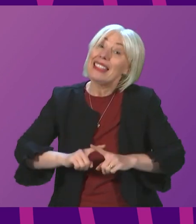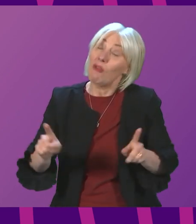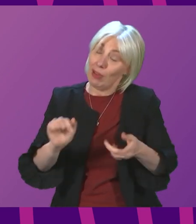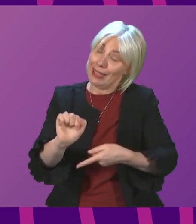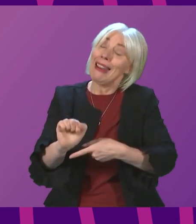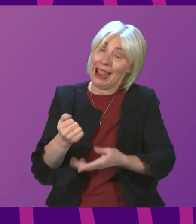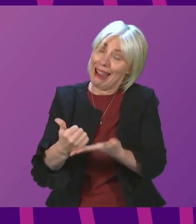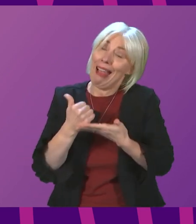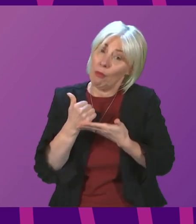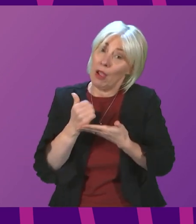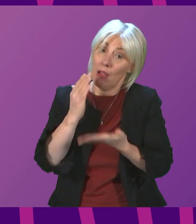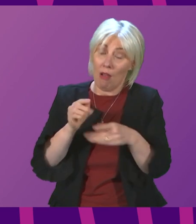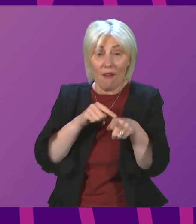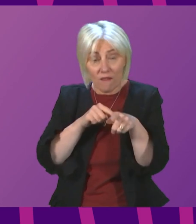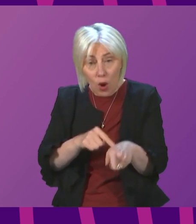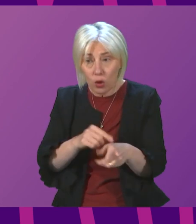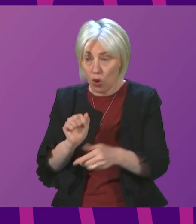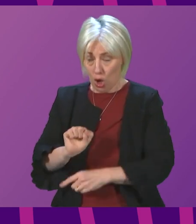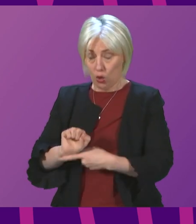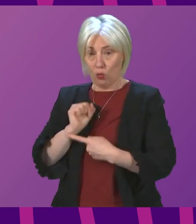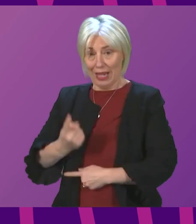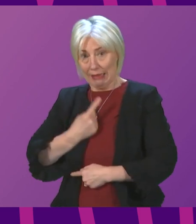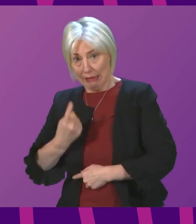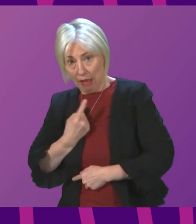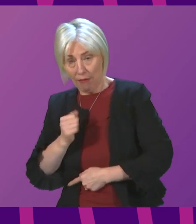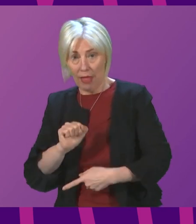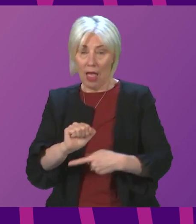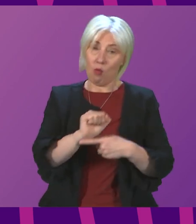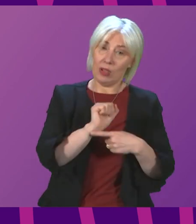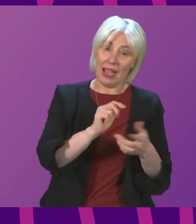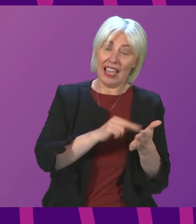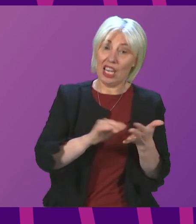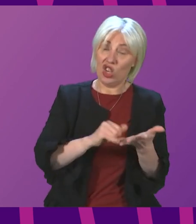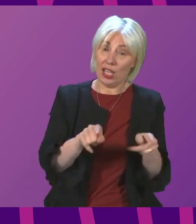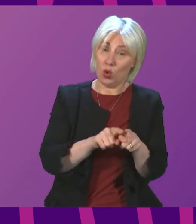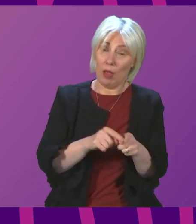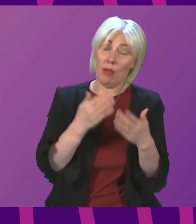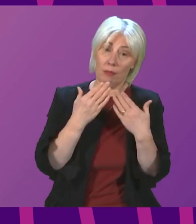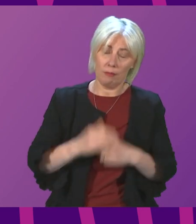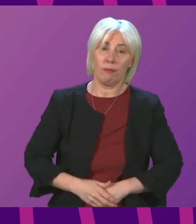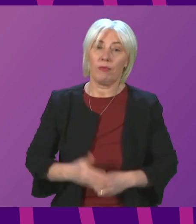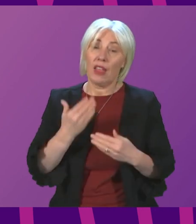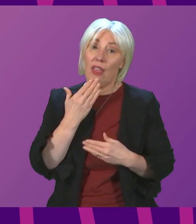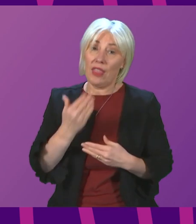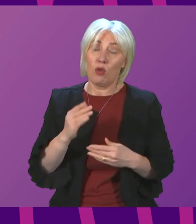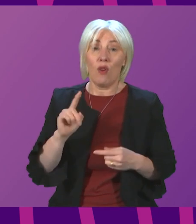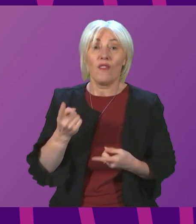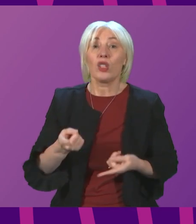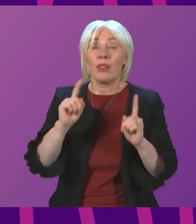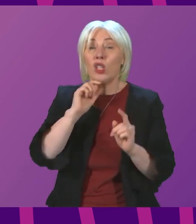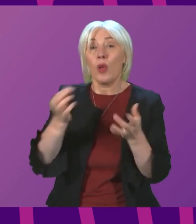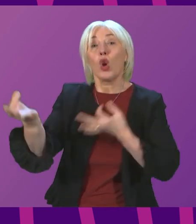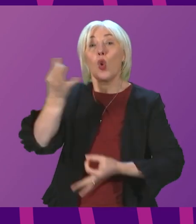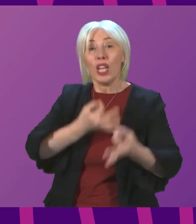stick with them to protect yourself, to protect others and to protect the National Health Service. Thank you. The First Minister will now take